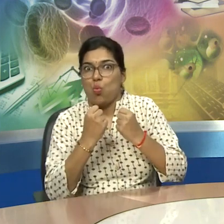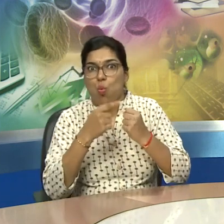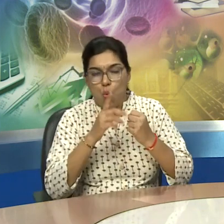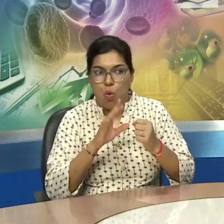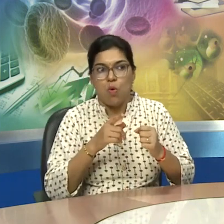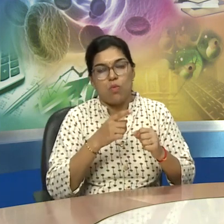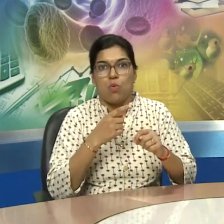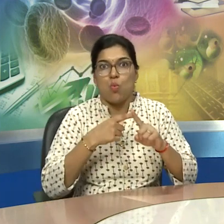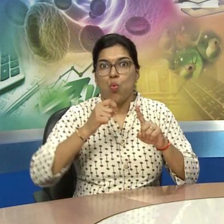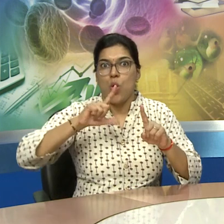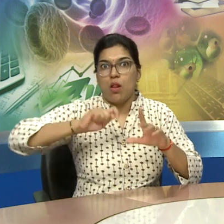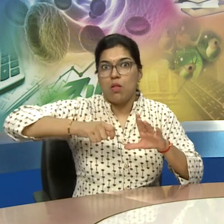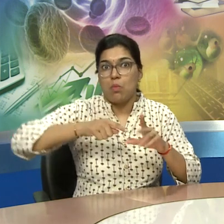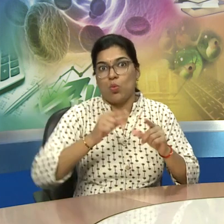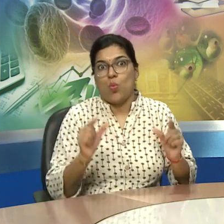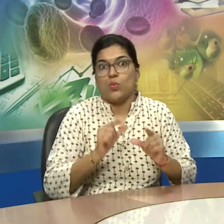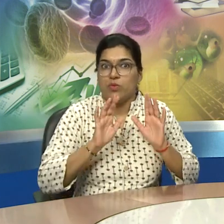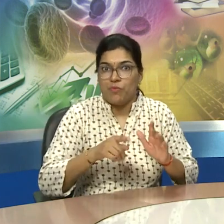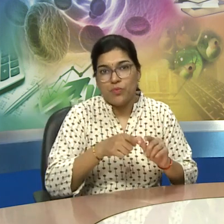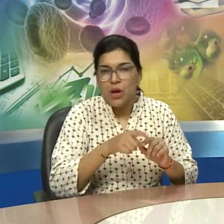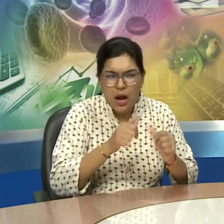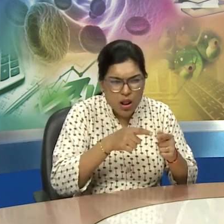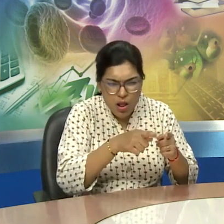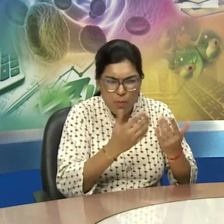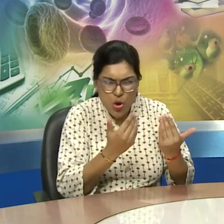they they made their tools stronger